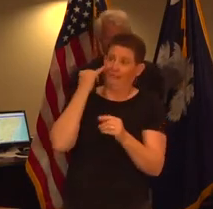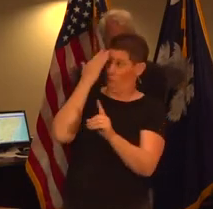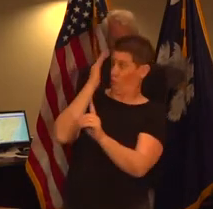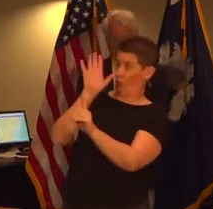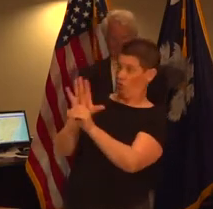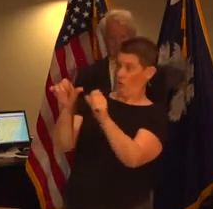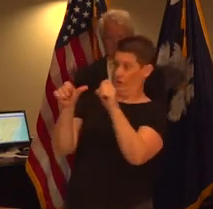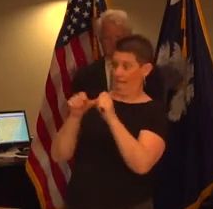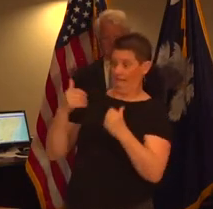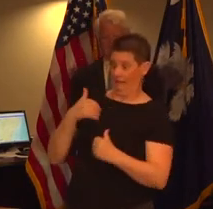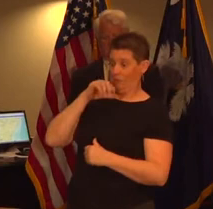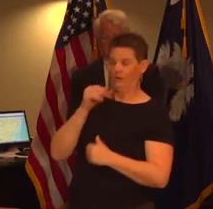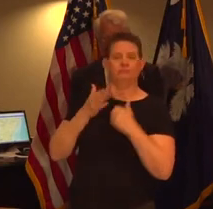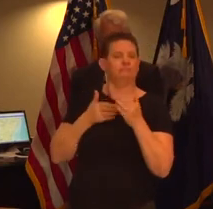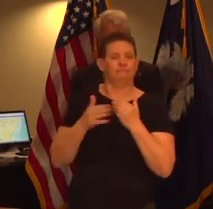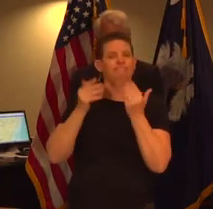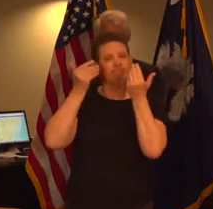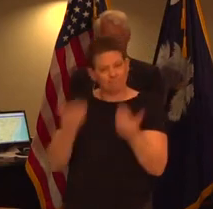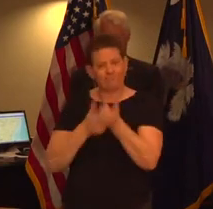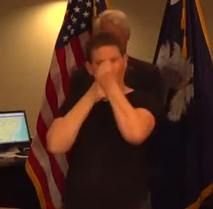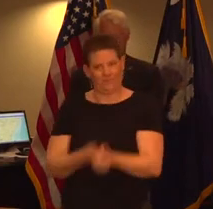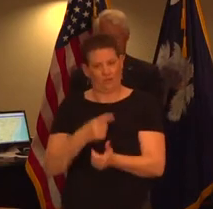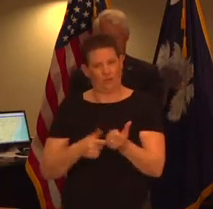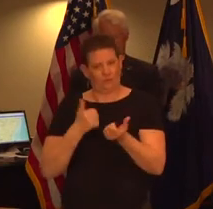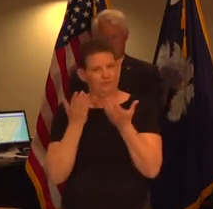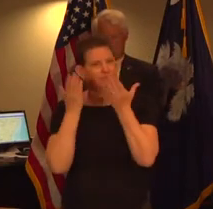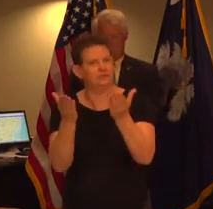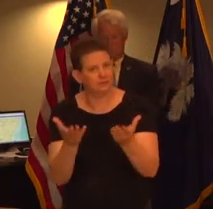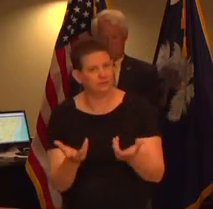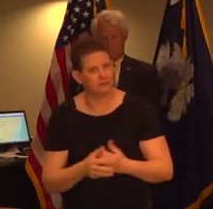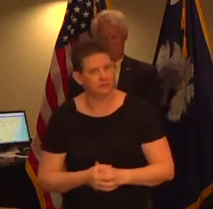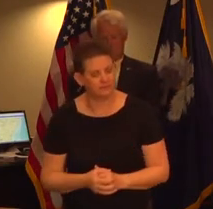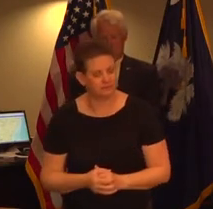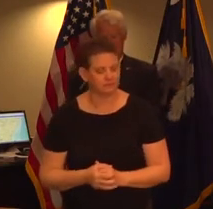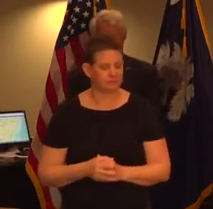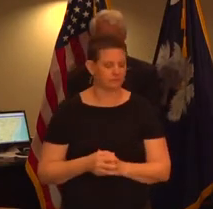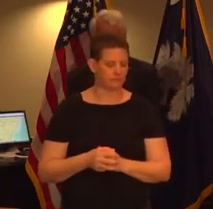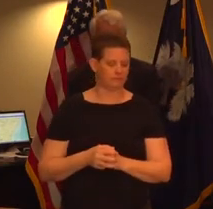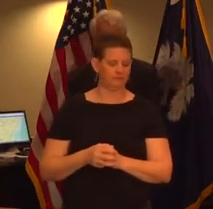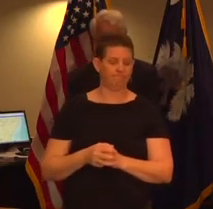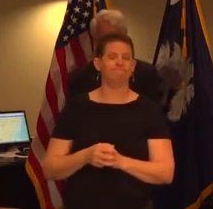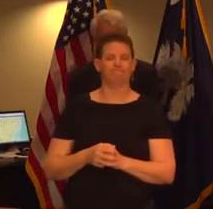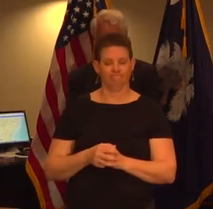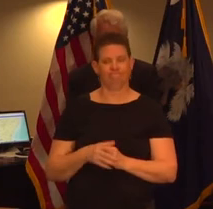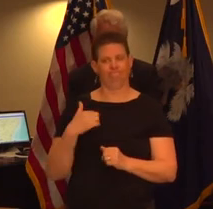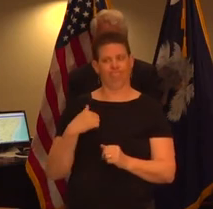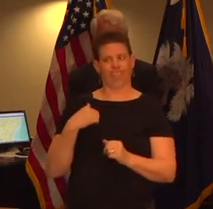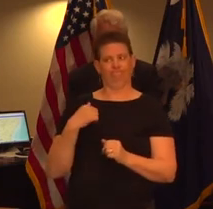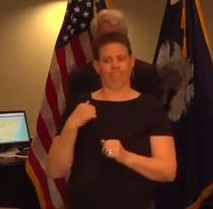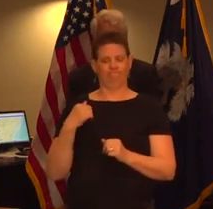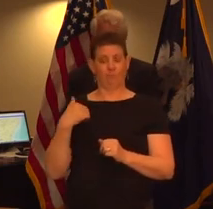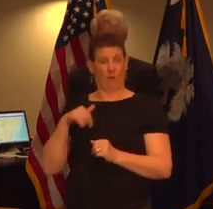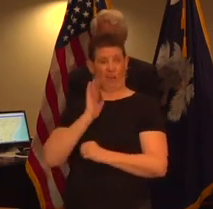are in your community or in your specific neighborhood it is suggested that many did not take seriously the measures that